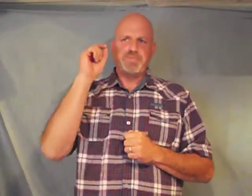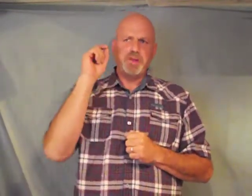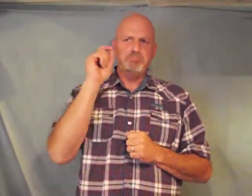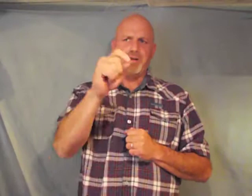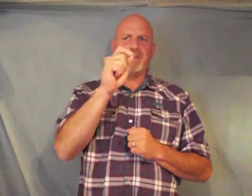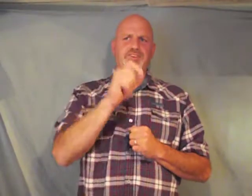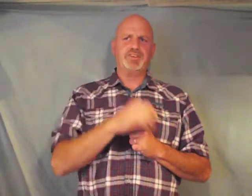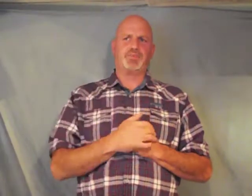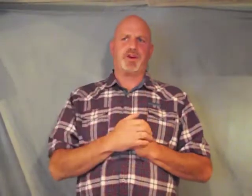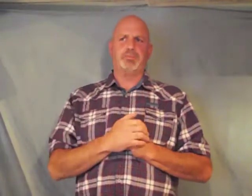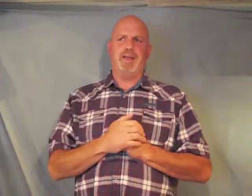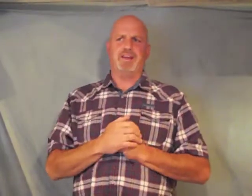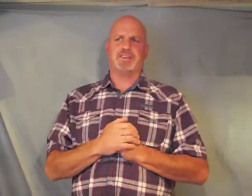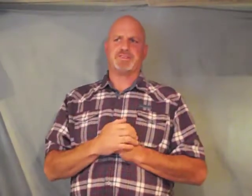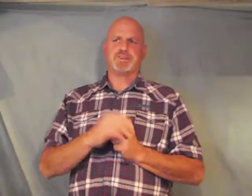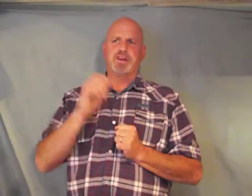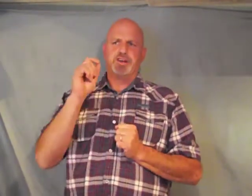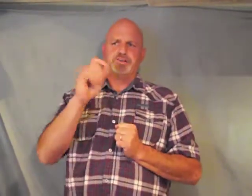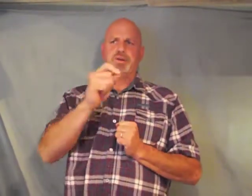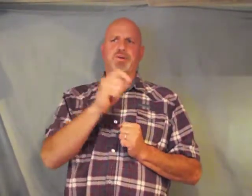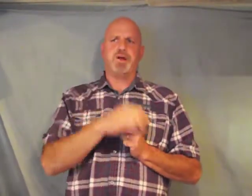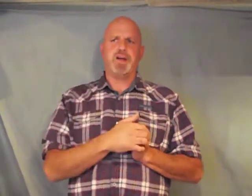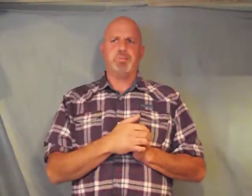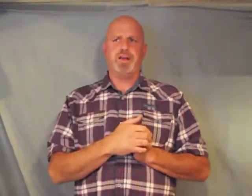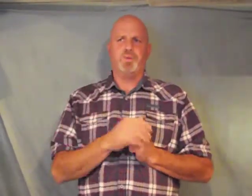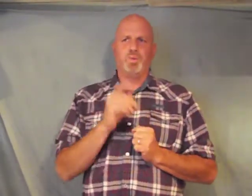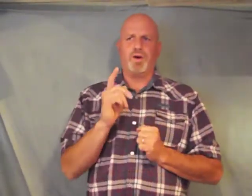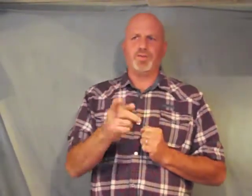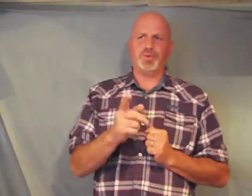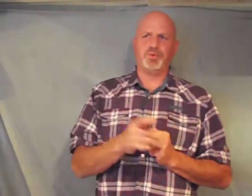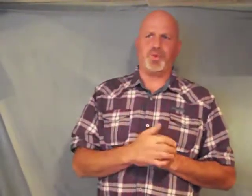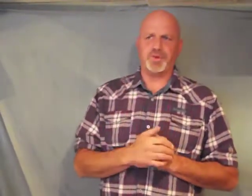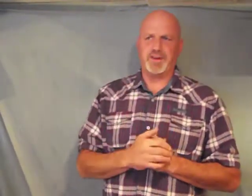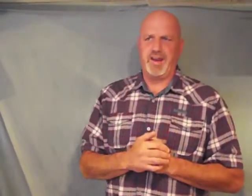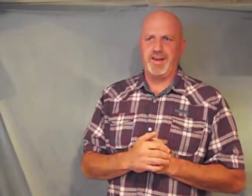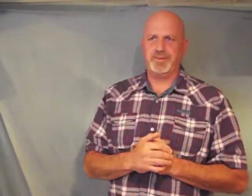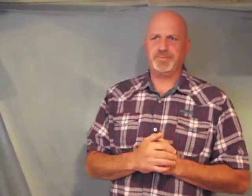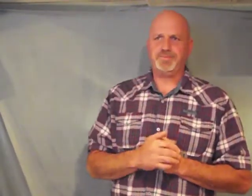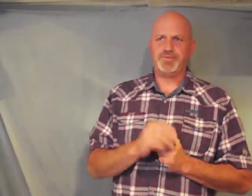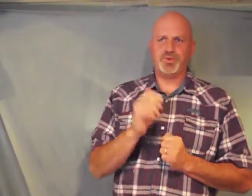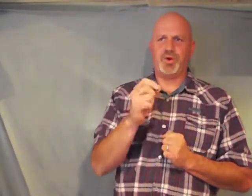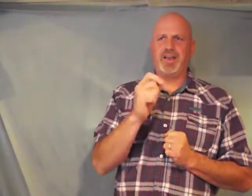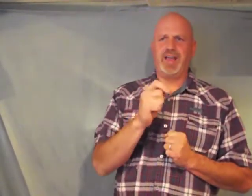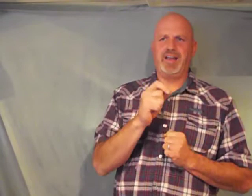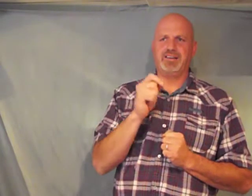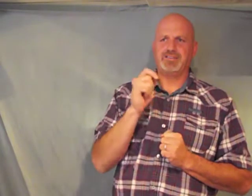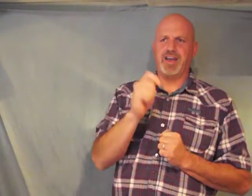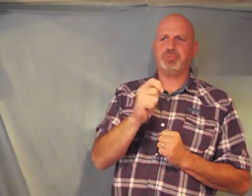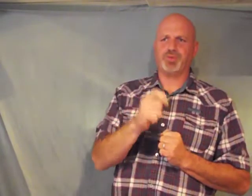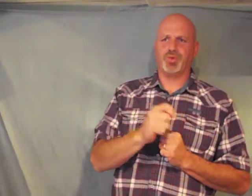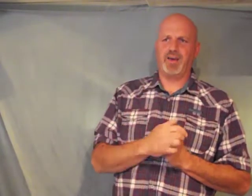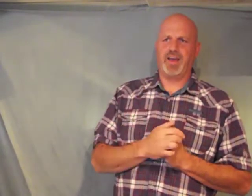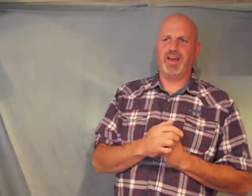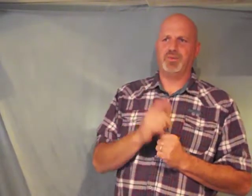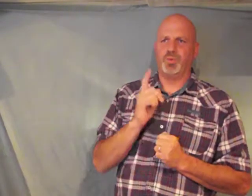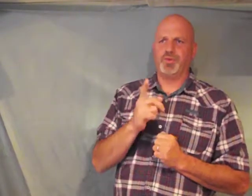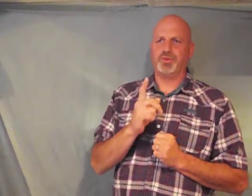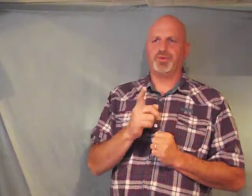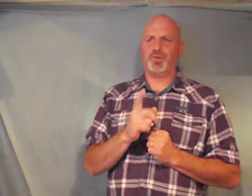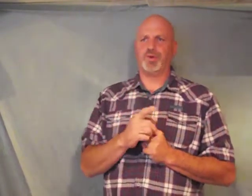blessings for obedience Deuteronomy 1 through 14 28 chapter 28 1 through 14